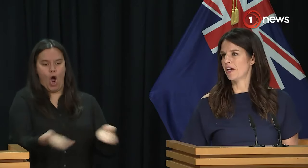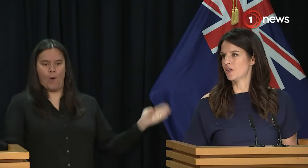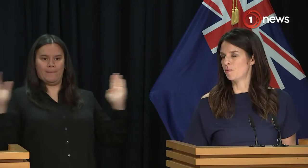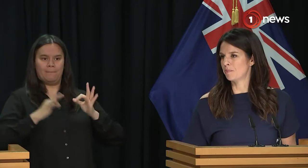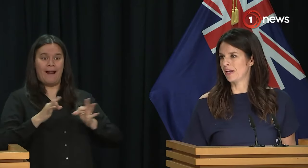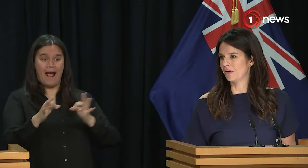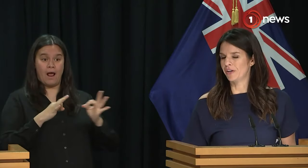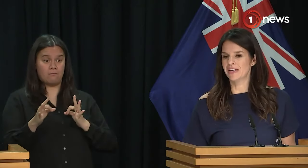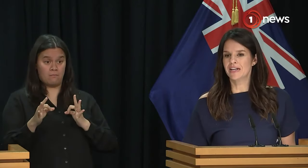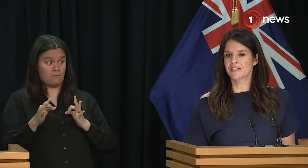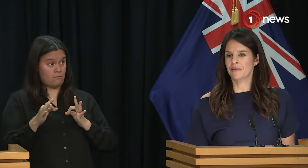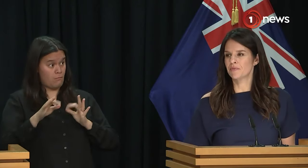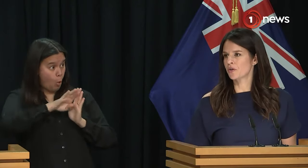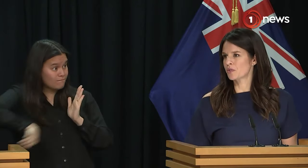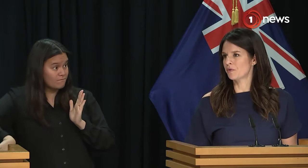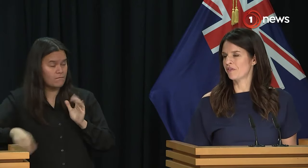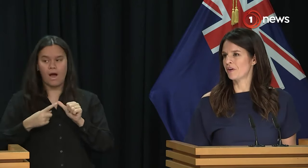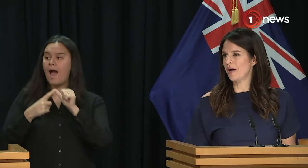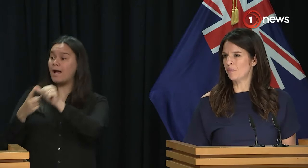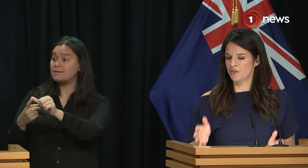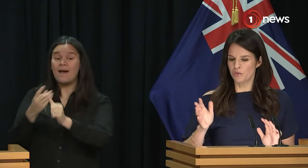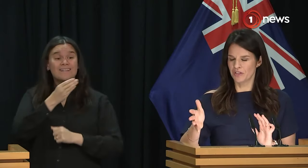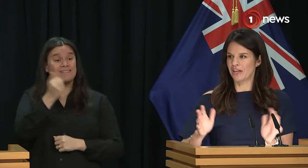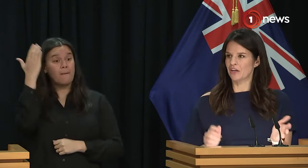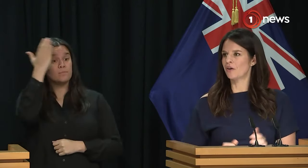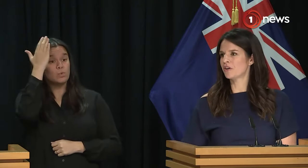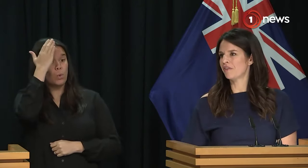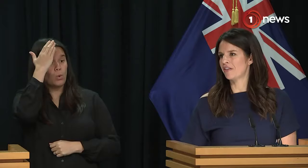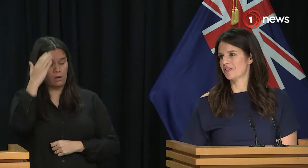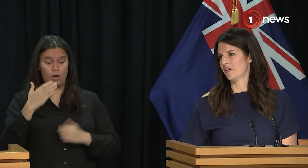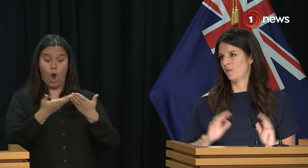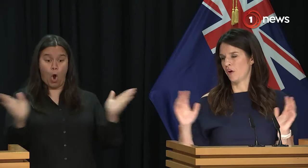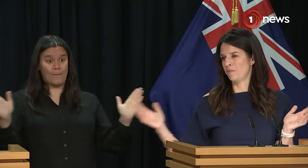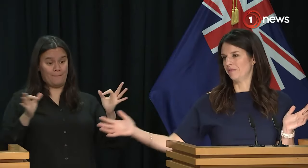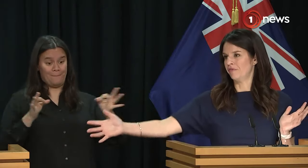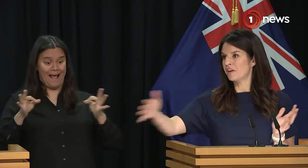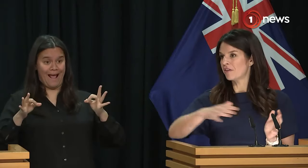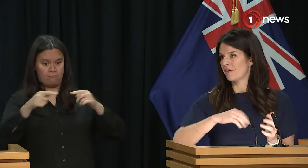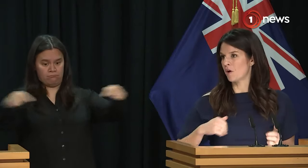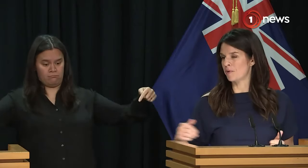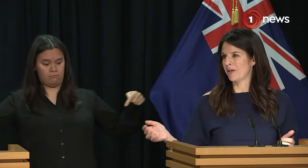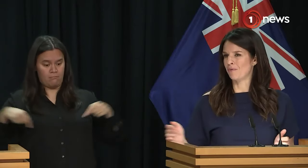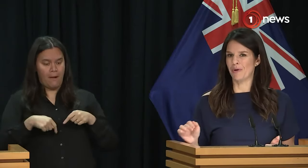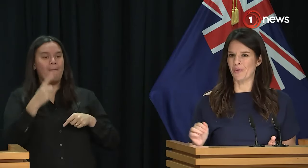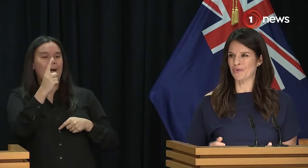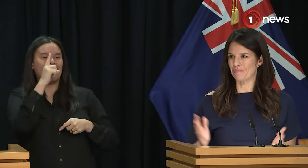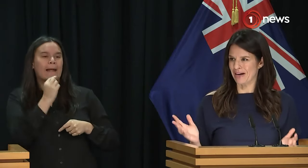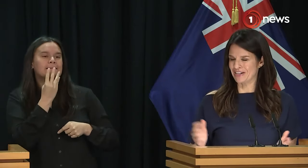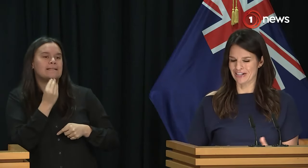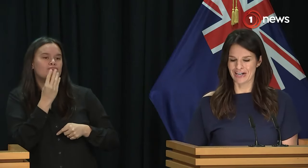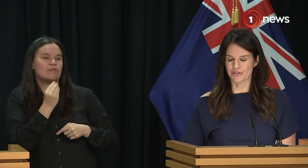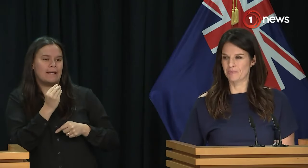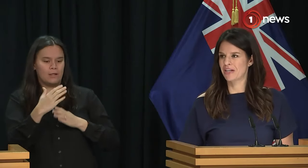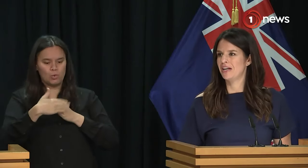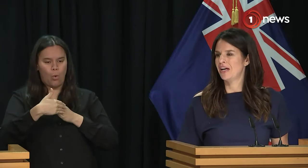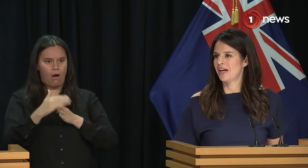the evidence behind open plan learning. Some schools do it very well with doors that they can close off, others with open, very, very open plan, what we call sort of